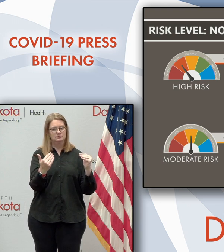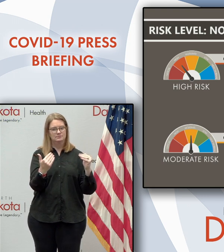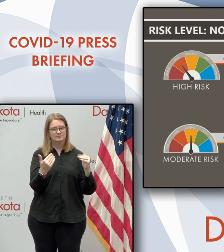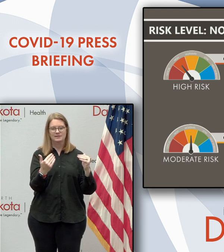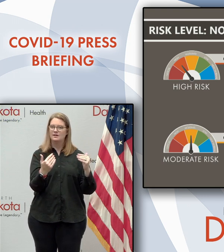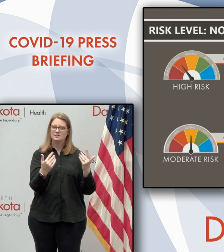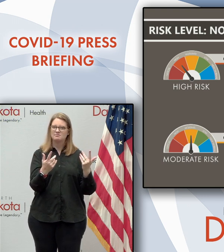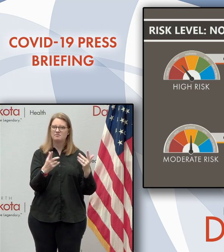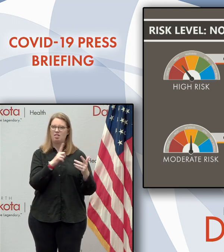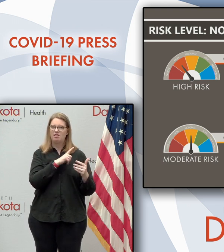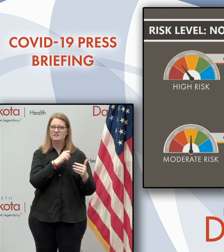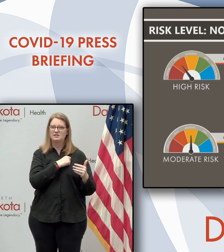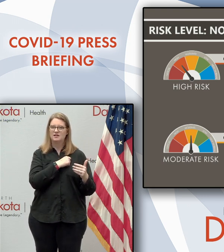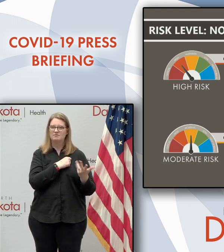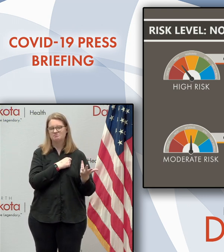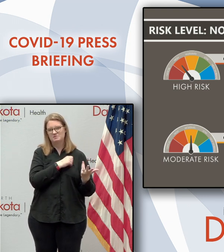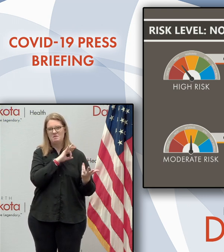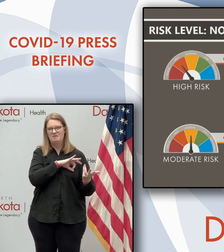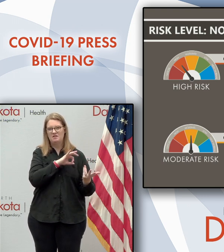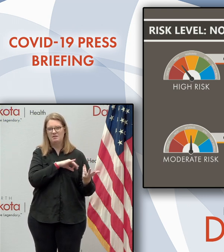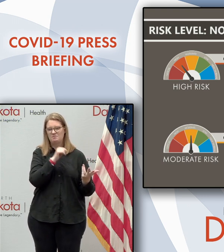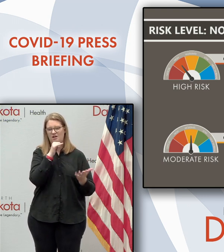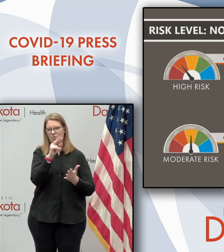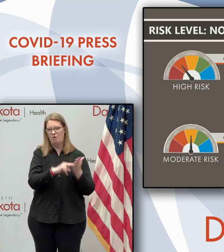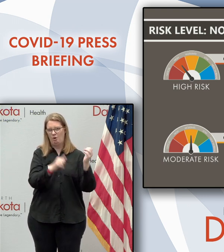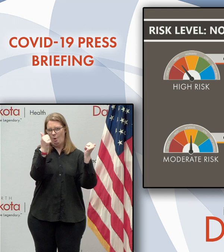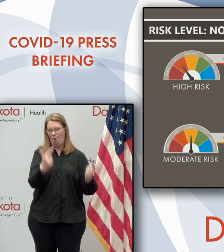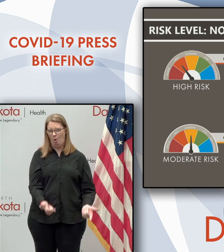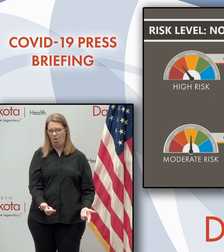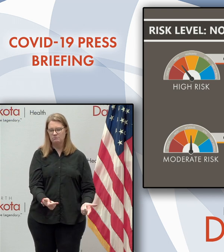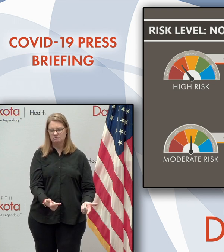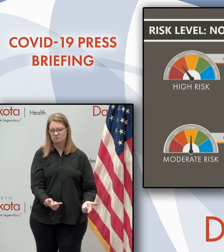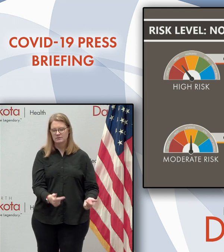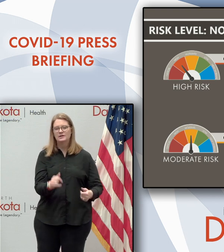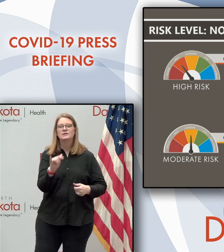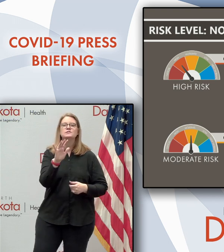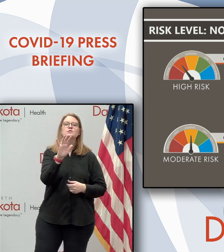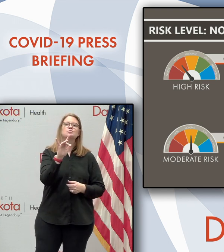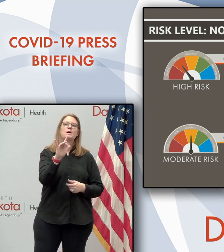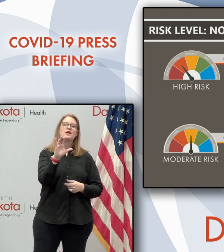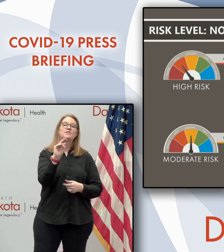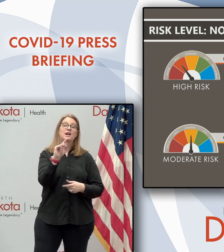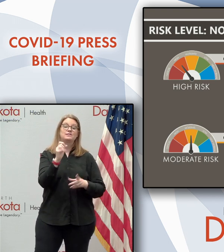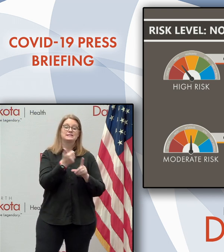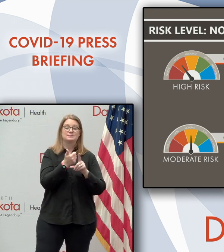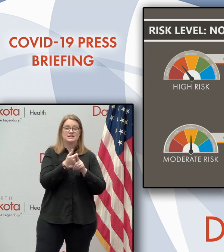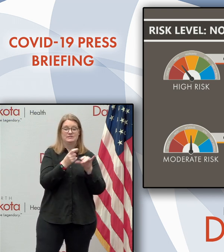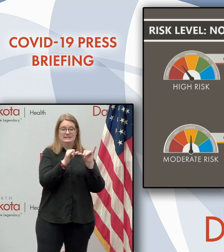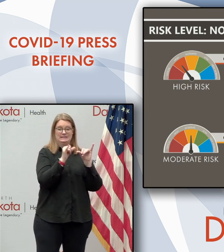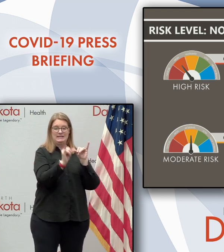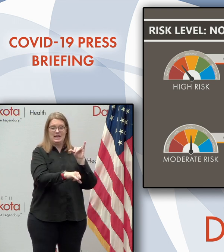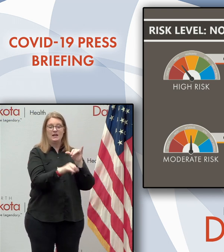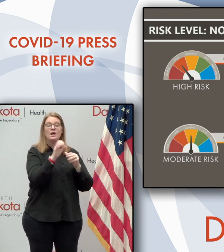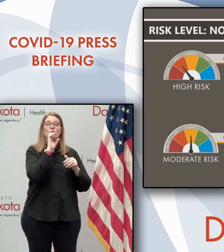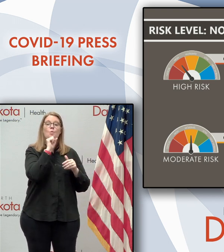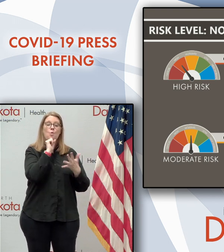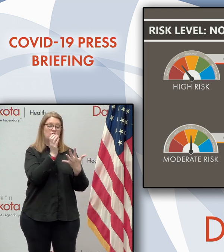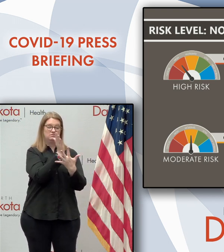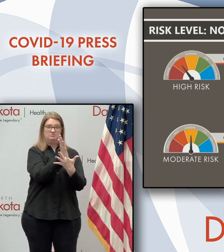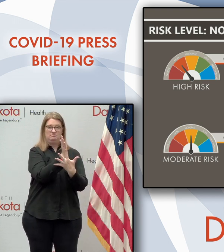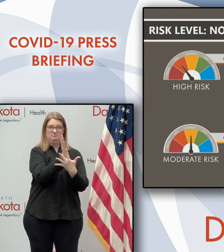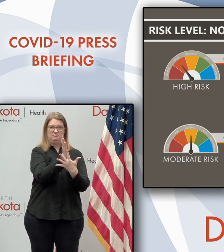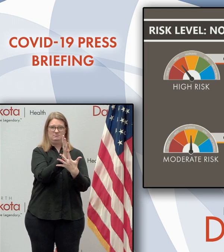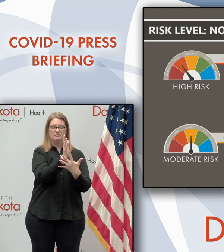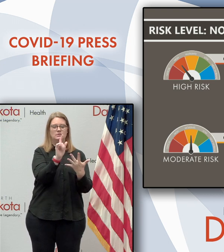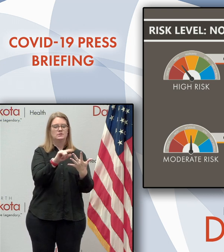Lindsay. I won't read all those. Uh, the, uh, 25 counties are remaining at the high risk or the, uh, uh, orange level.